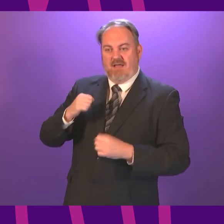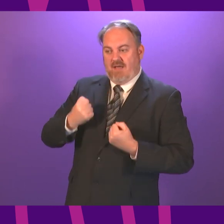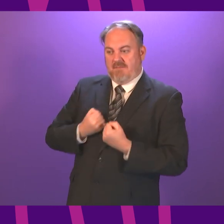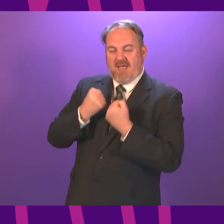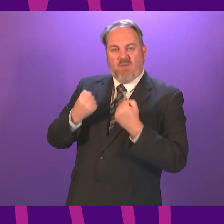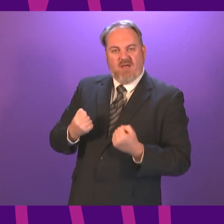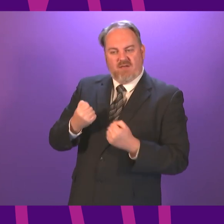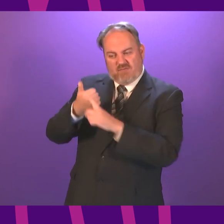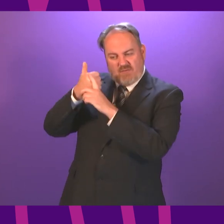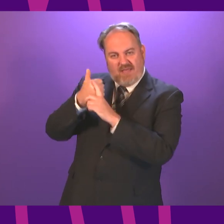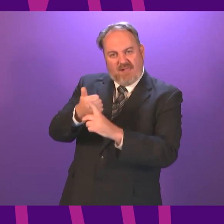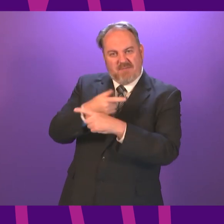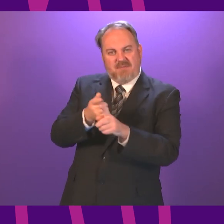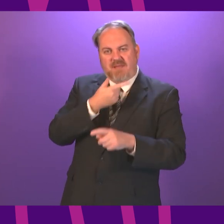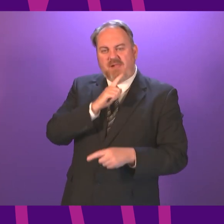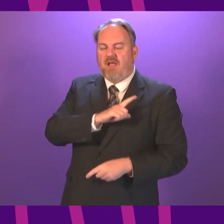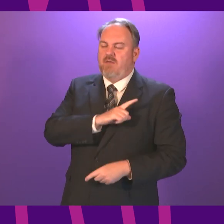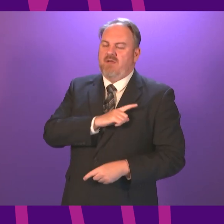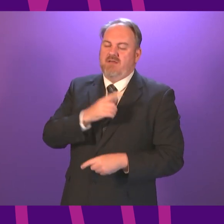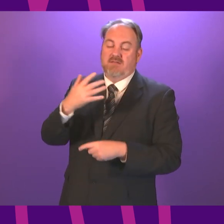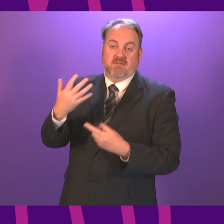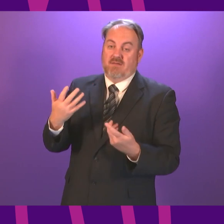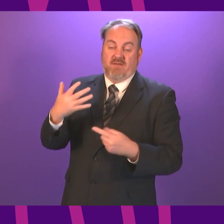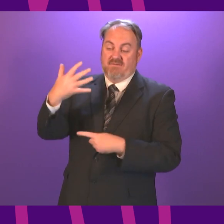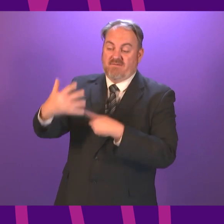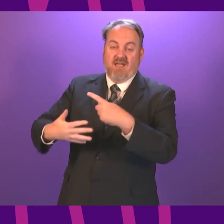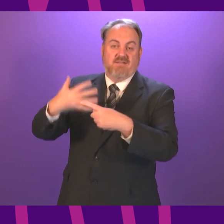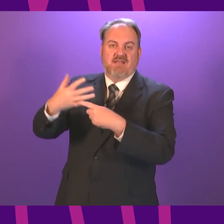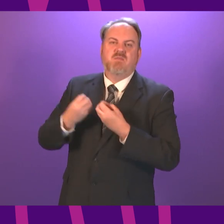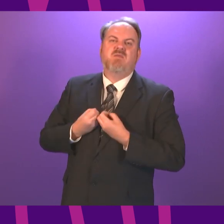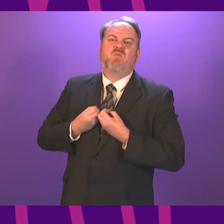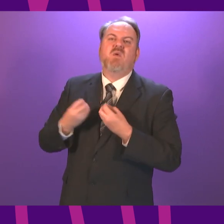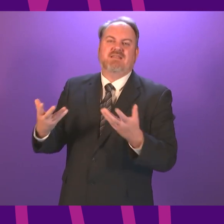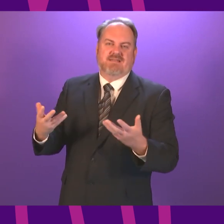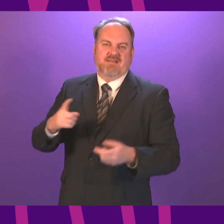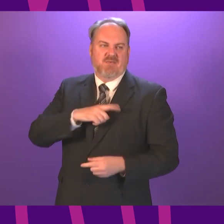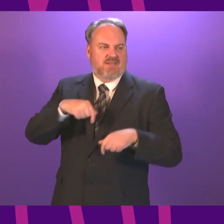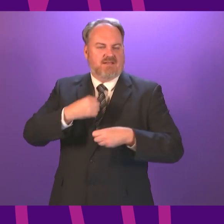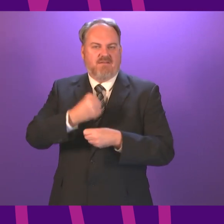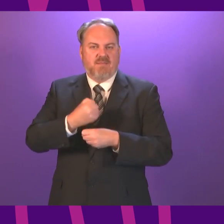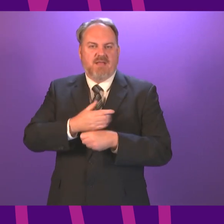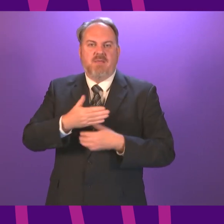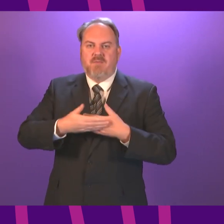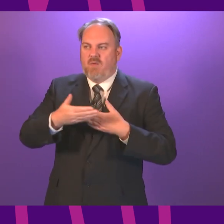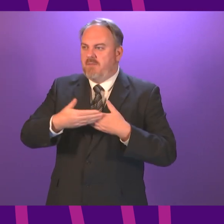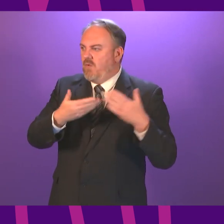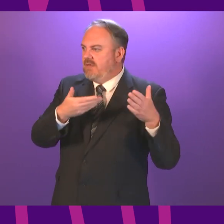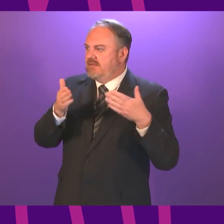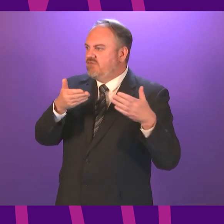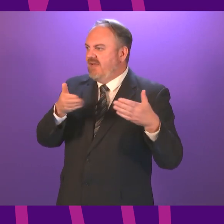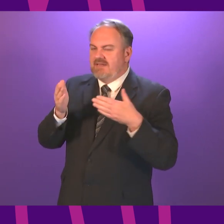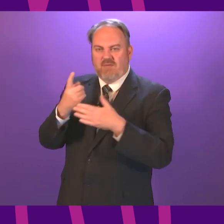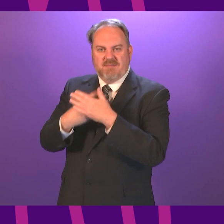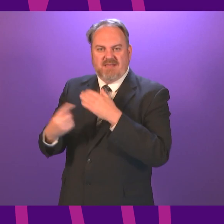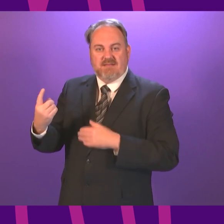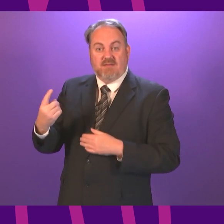another five years will be wasted as this government gets more and more distracted as time goes on. The Scottish